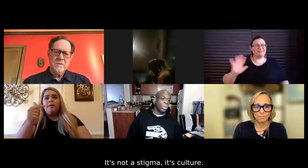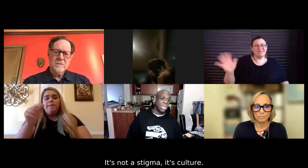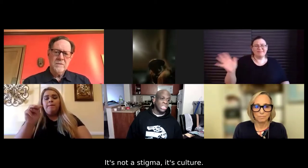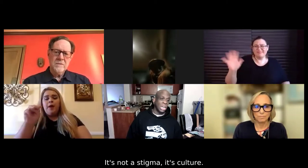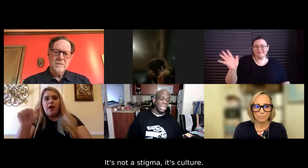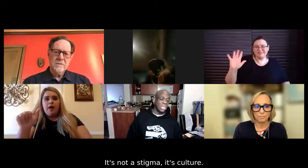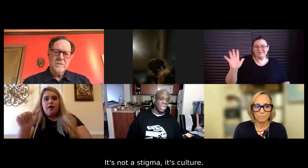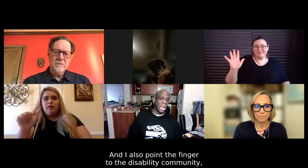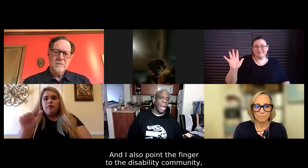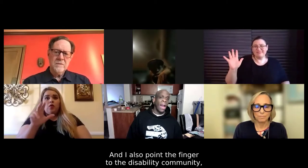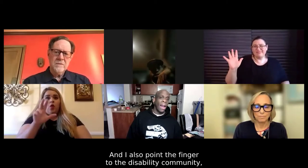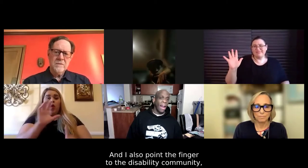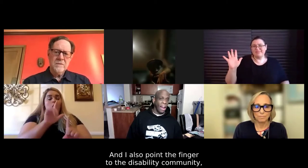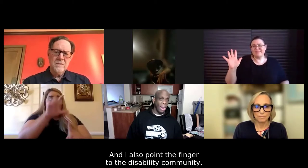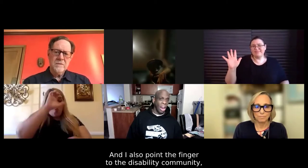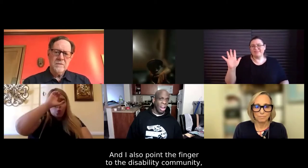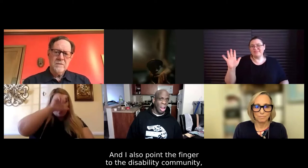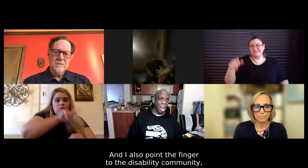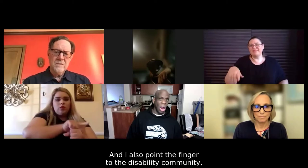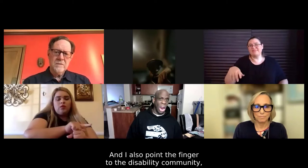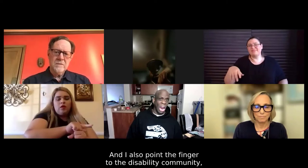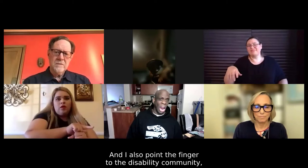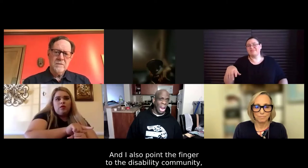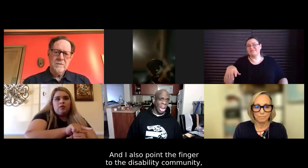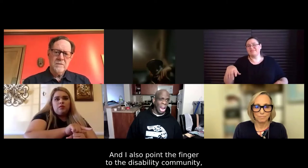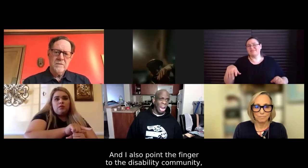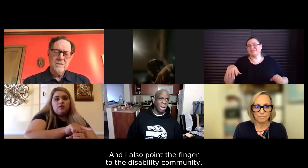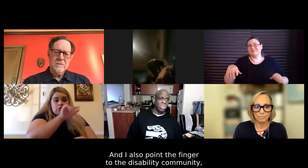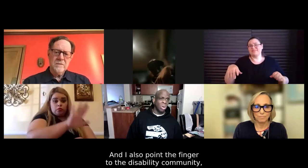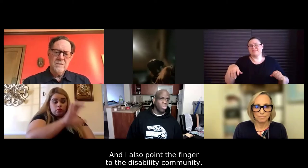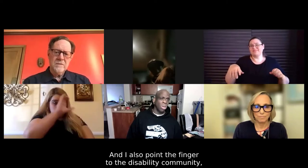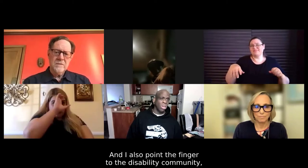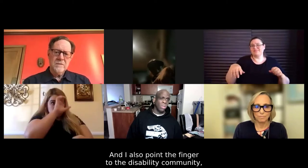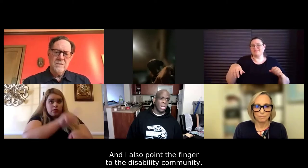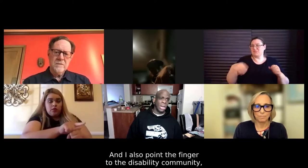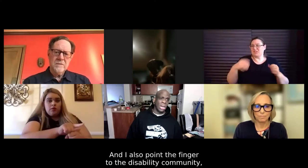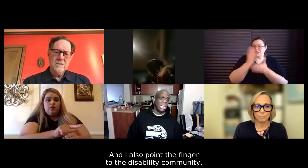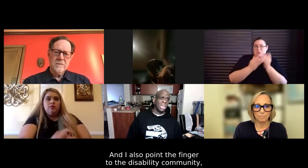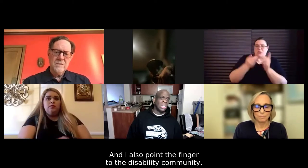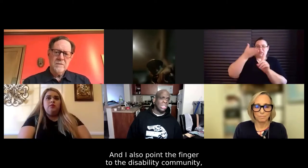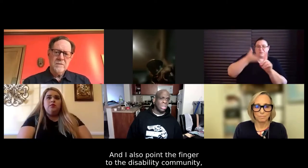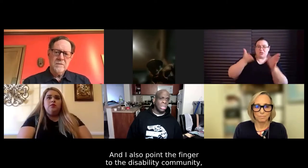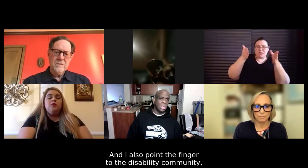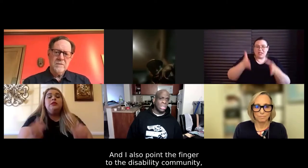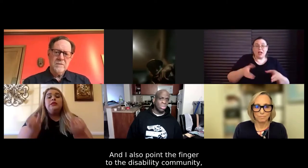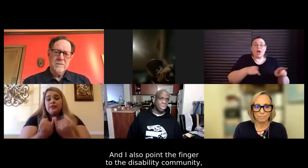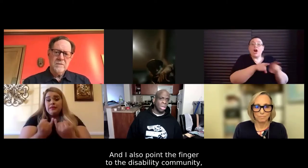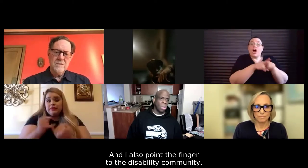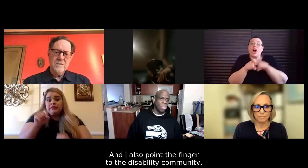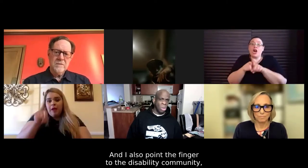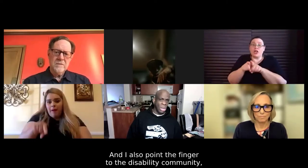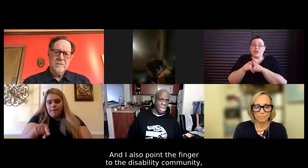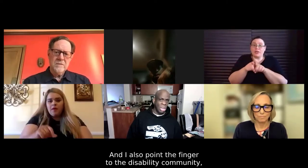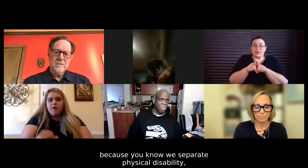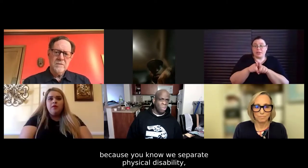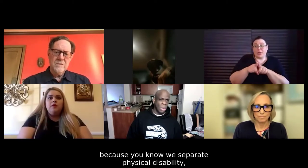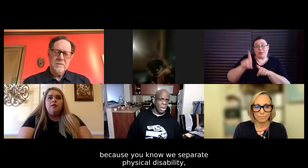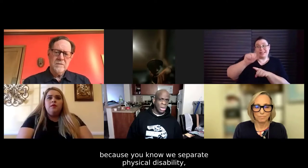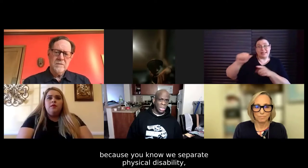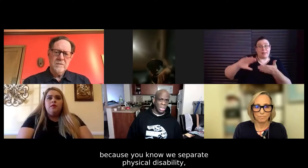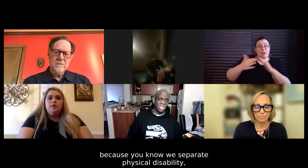culture of the history. And I, you know, I, I also point the finger to the disability community